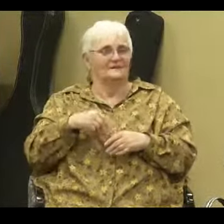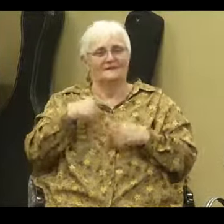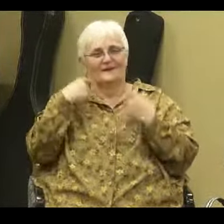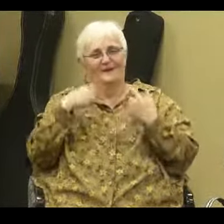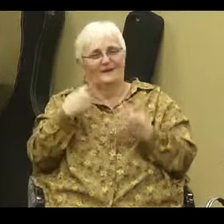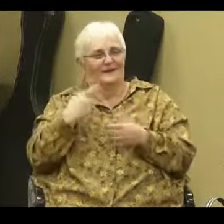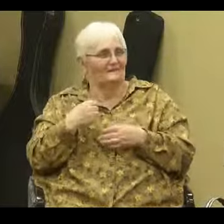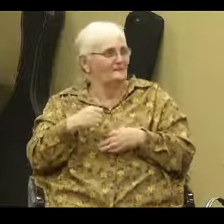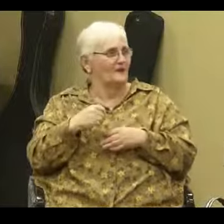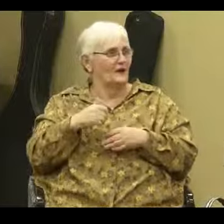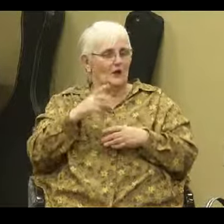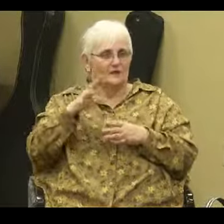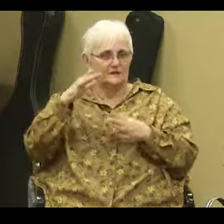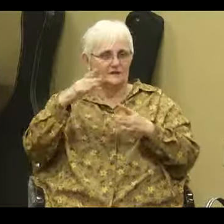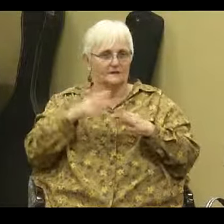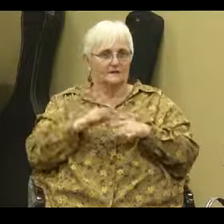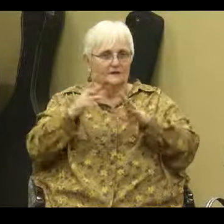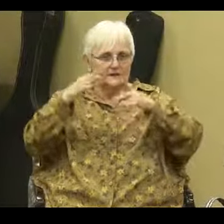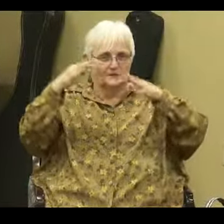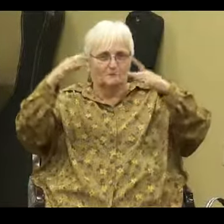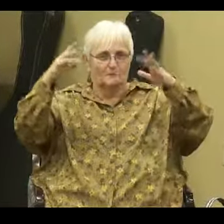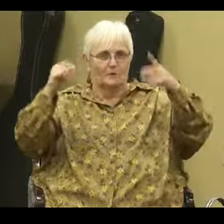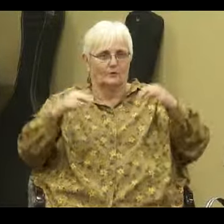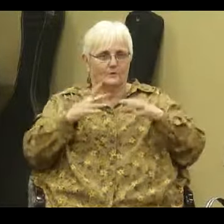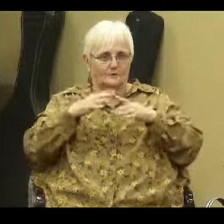The smoke started coming out right about then. Amen.